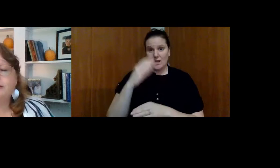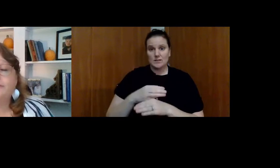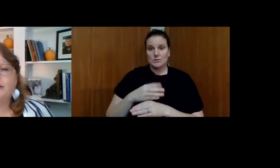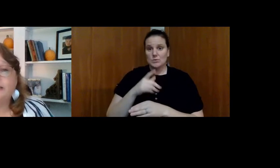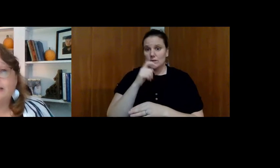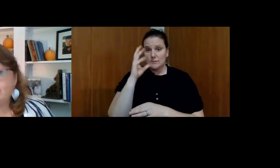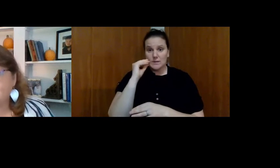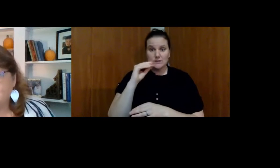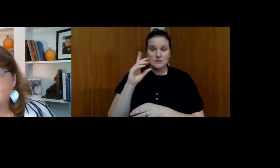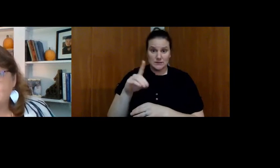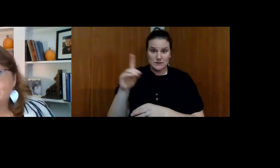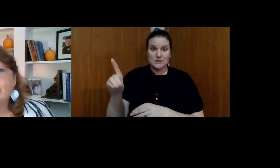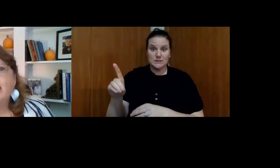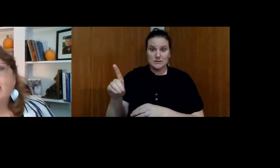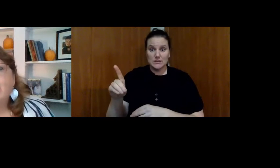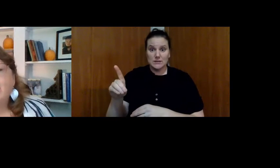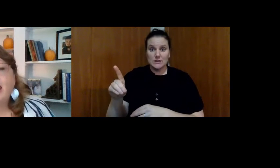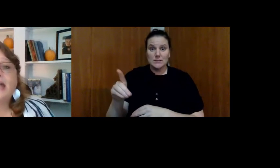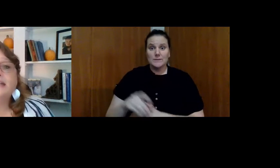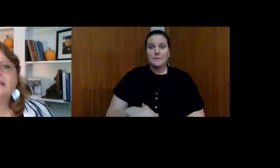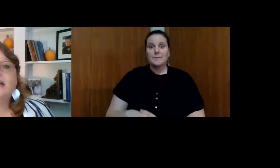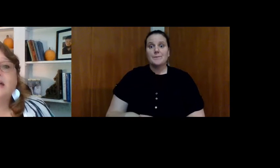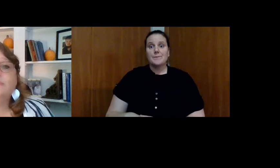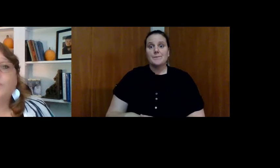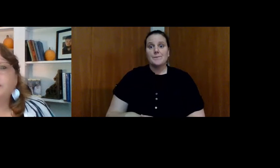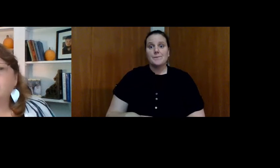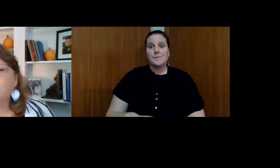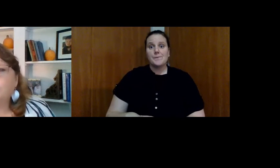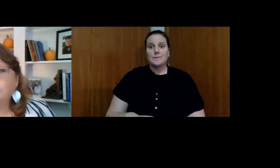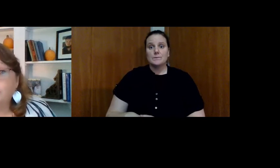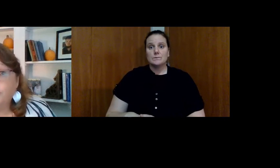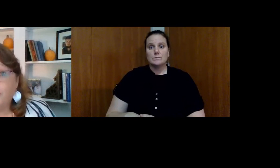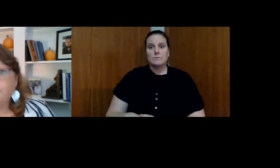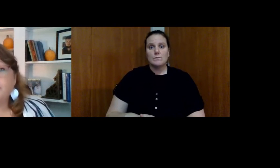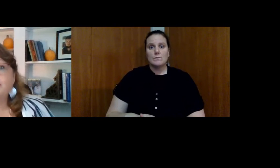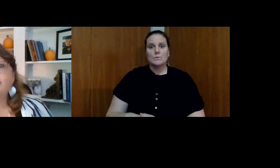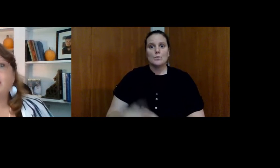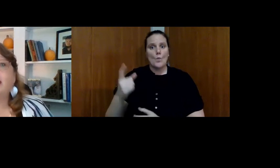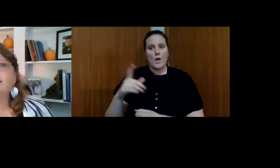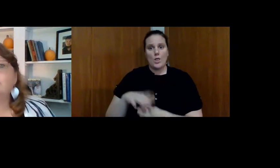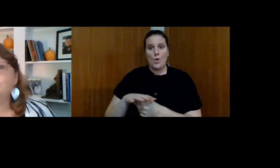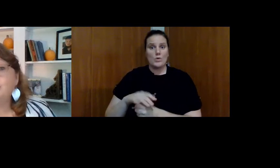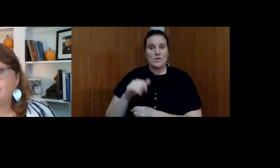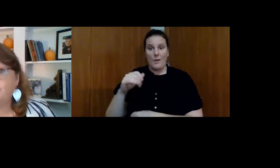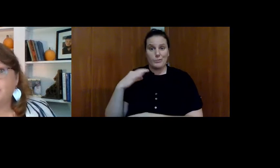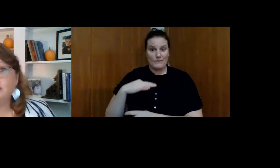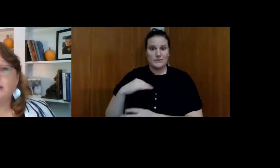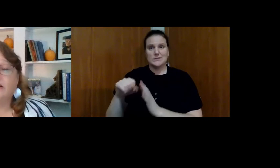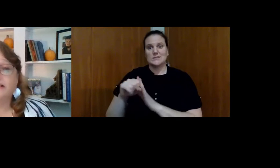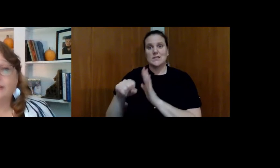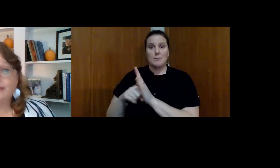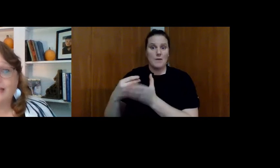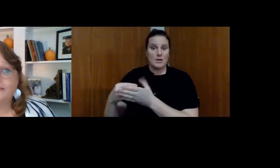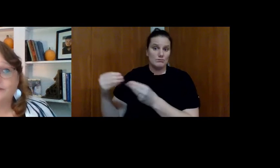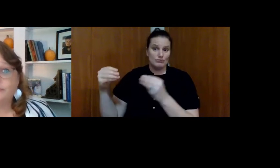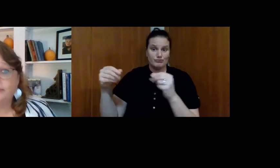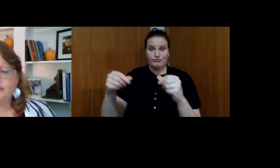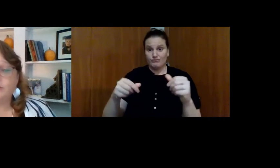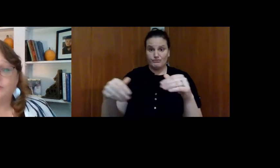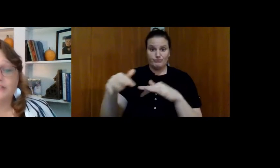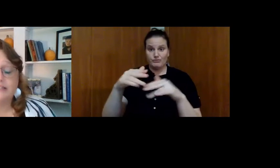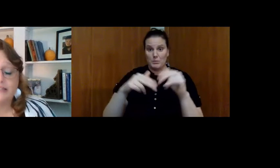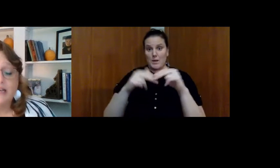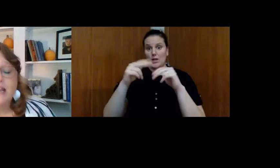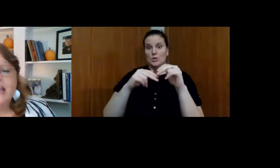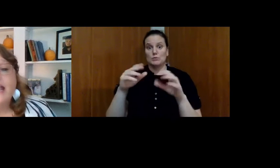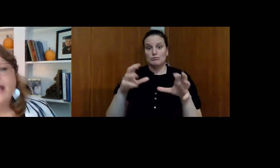experienced developmental disabilities. And one of the local nonprofits and some state funding all came together to build